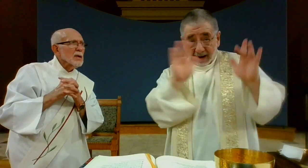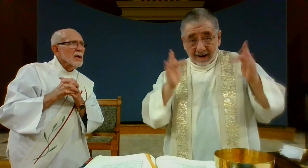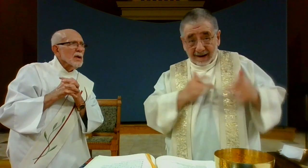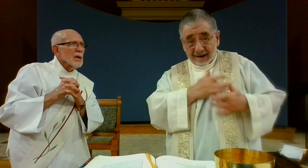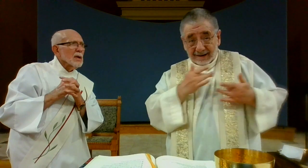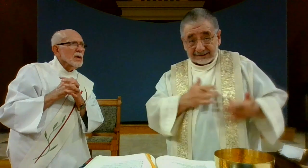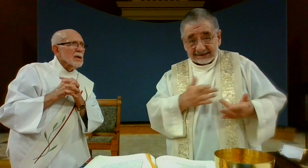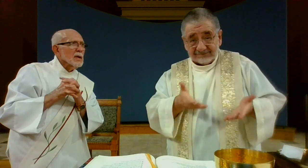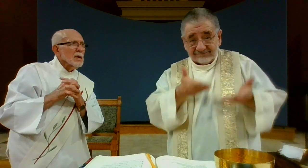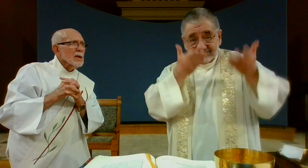Lift up your hearts.